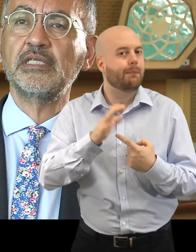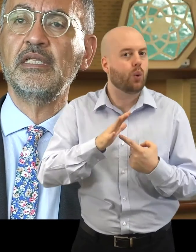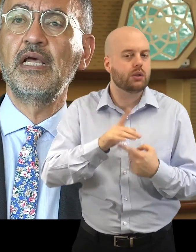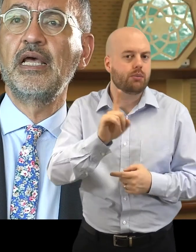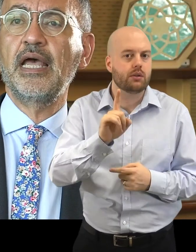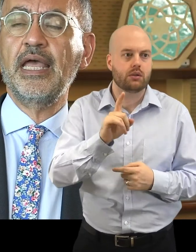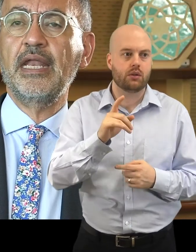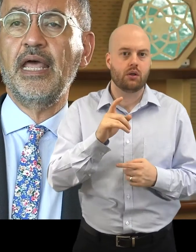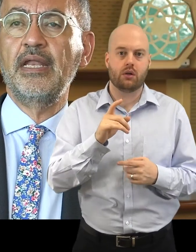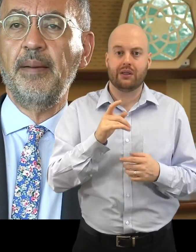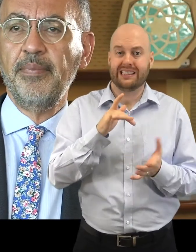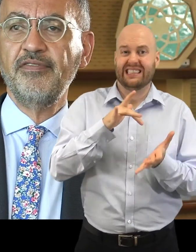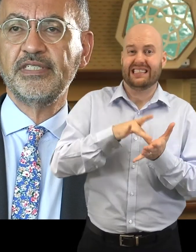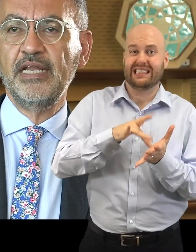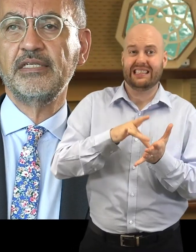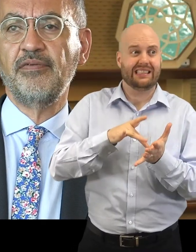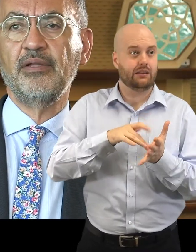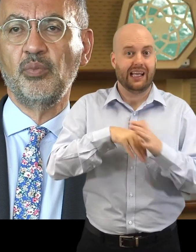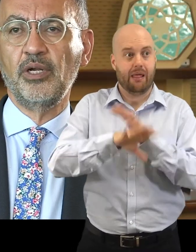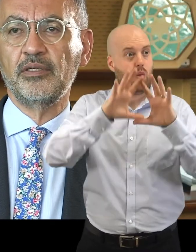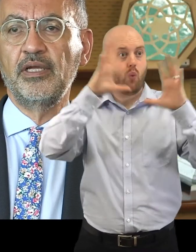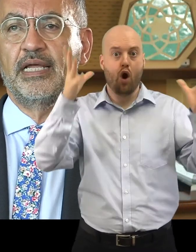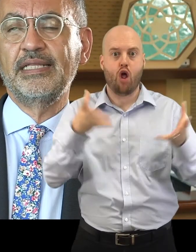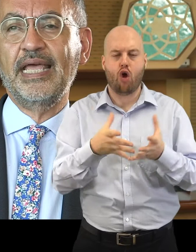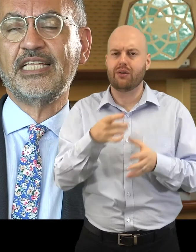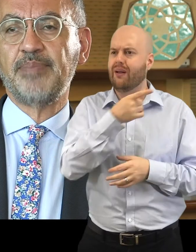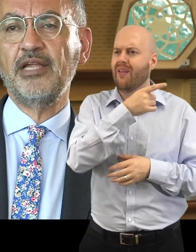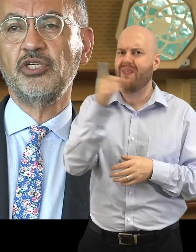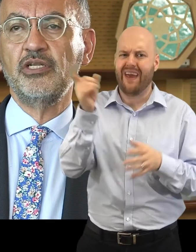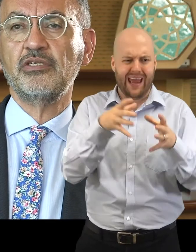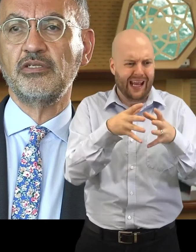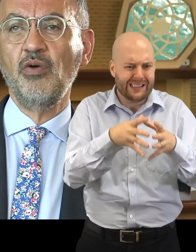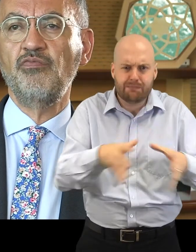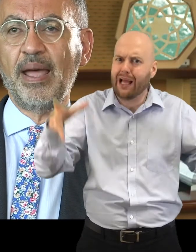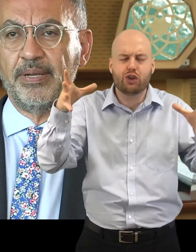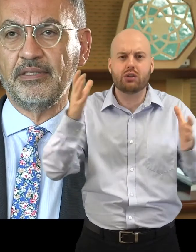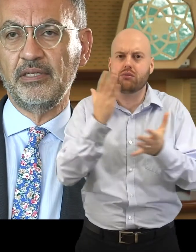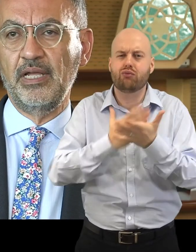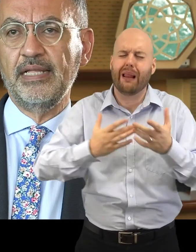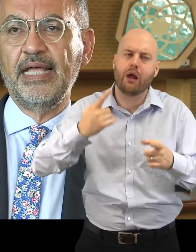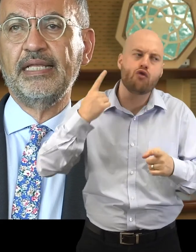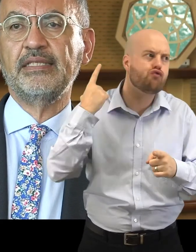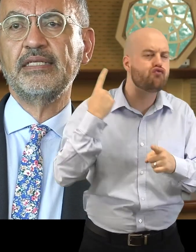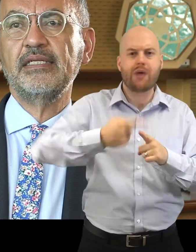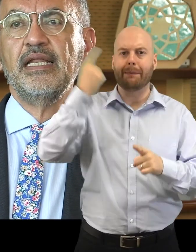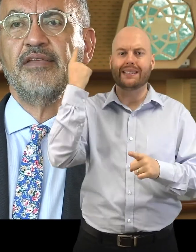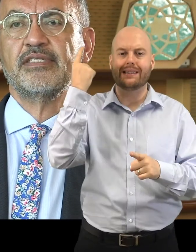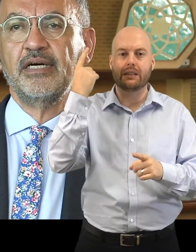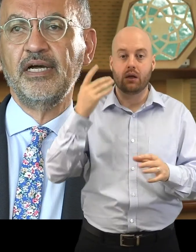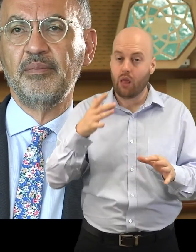that in a number of cities around the world, the expansion is so rapid that it doesn't leave time